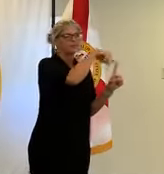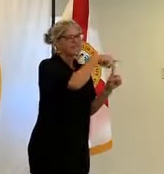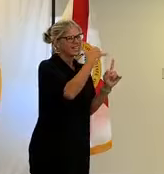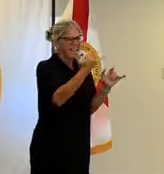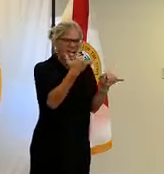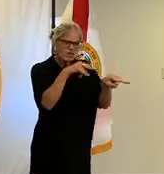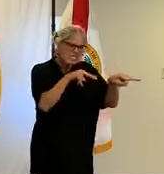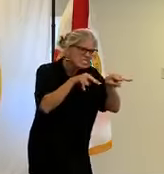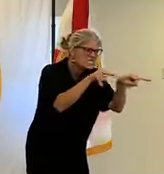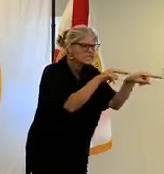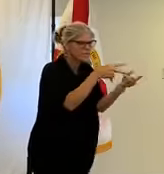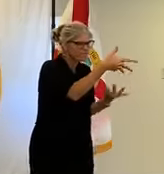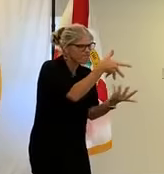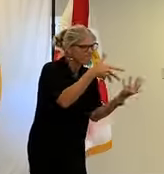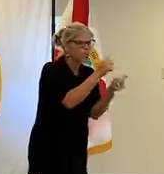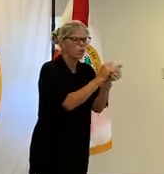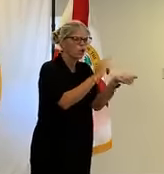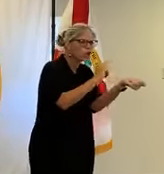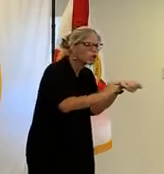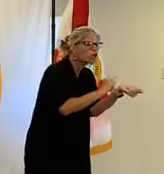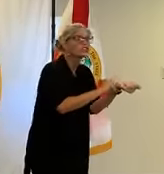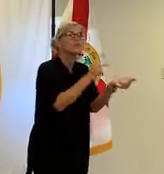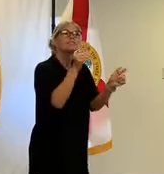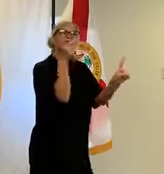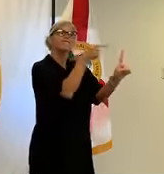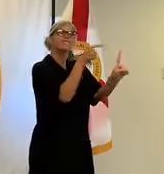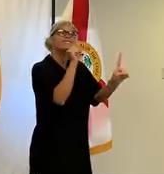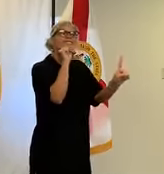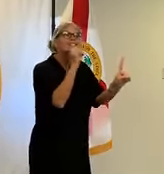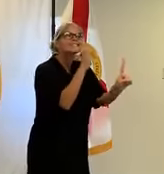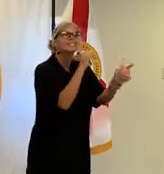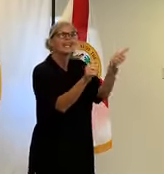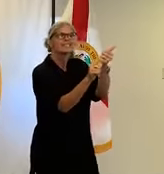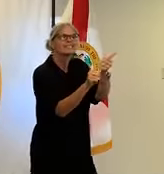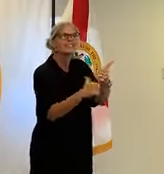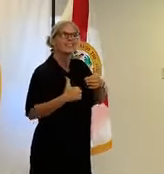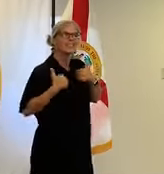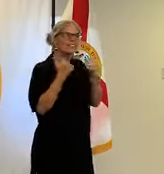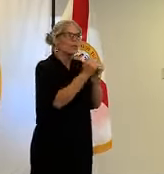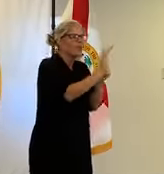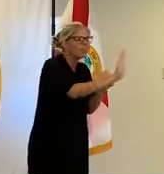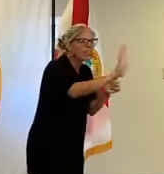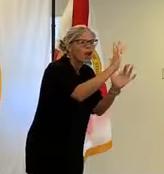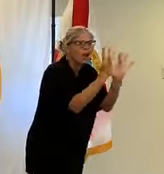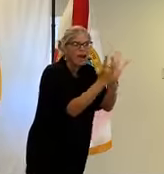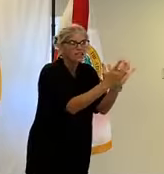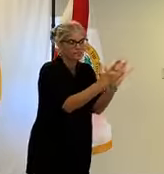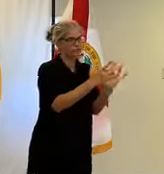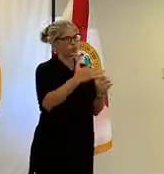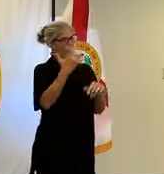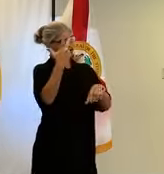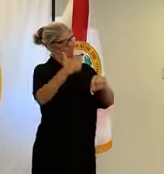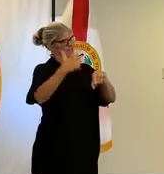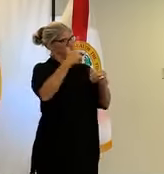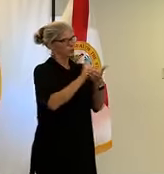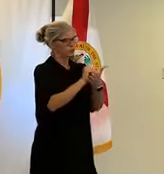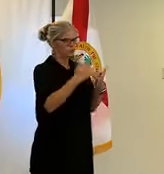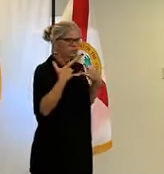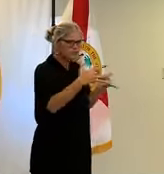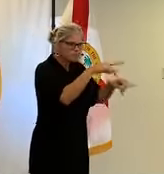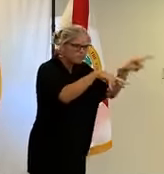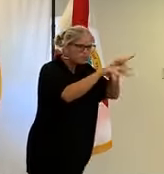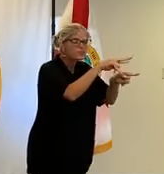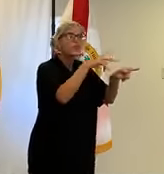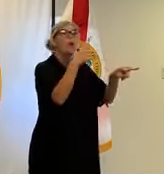facilities and assisted living facilities. They're contacted in person generally about three times a week and it's just to kind of determine their